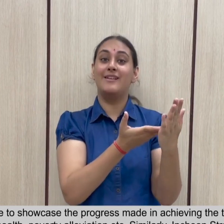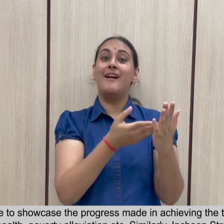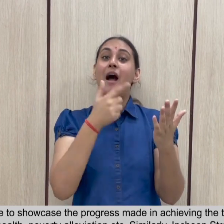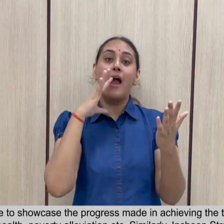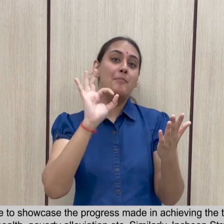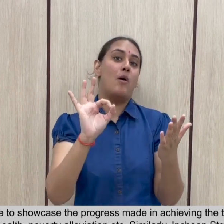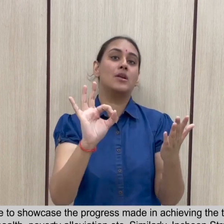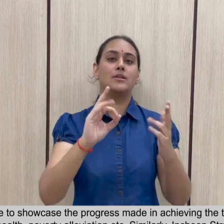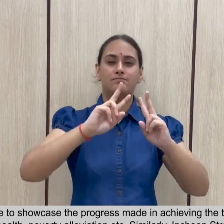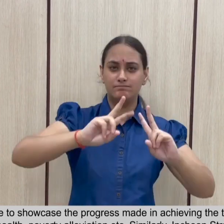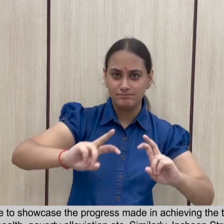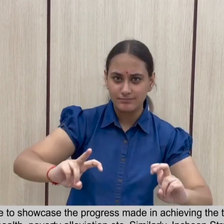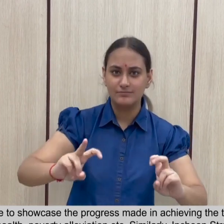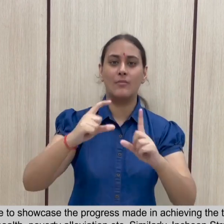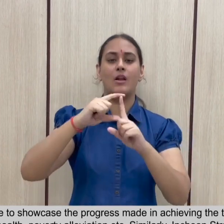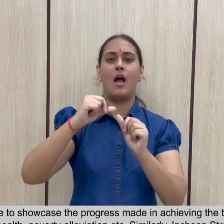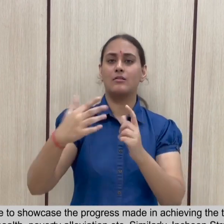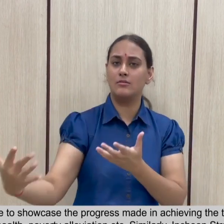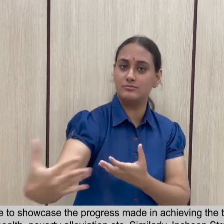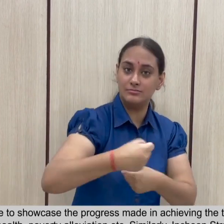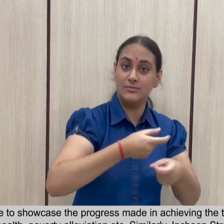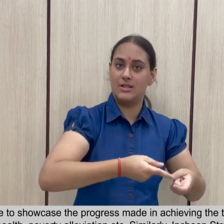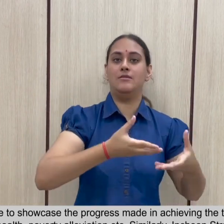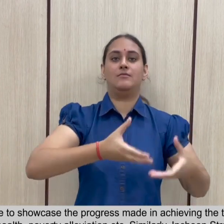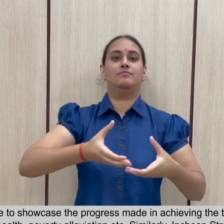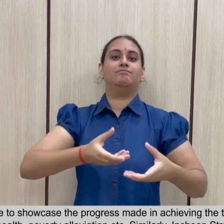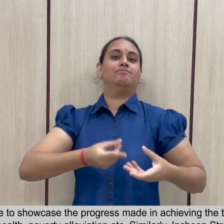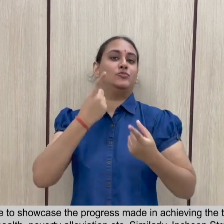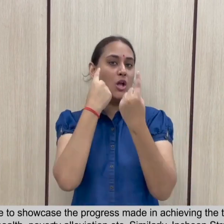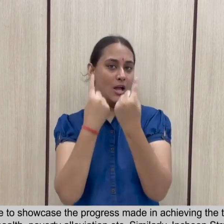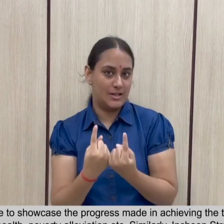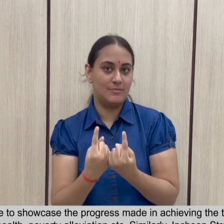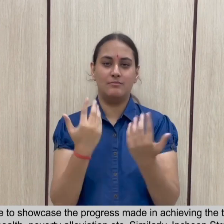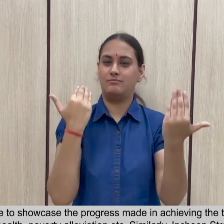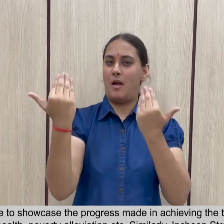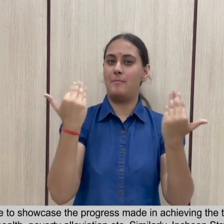the progress made in achieving the target of inclusion of PWDs